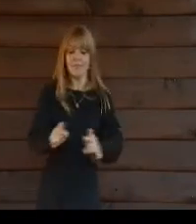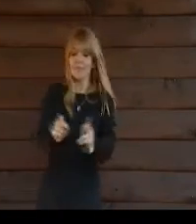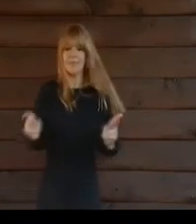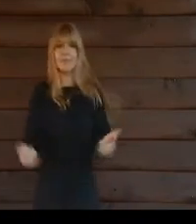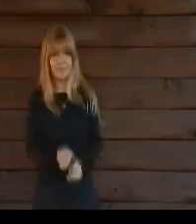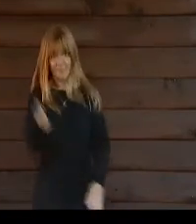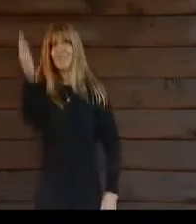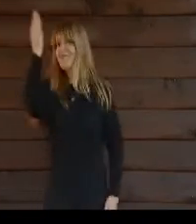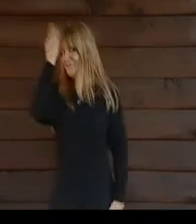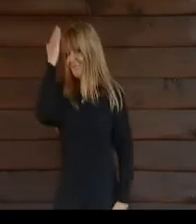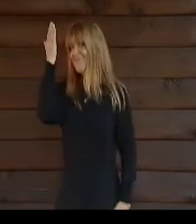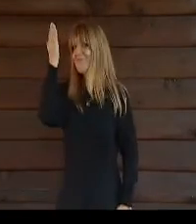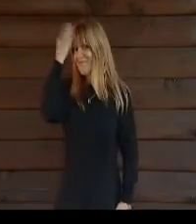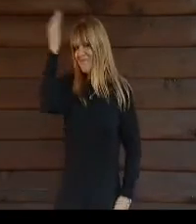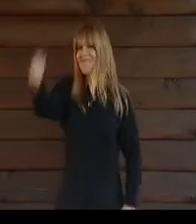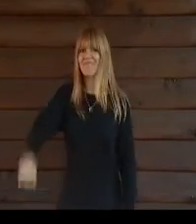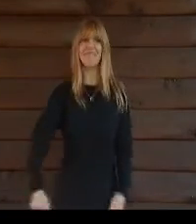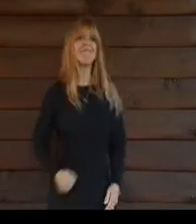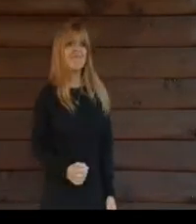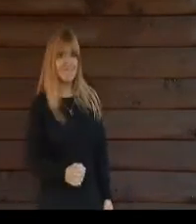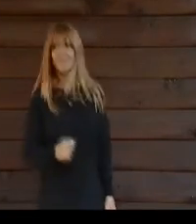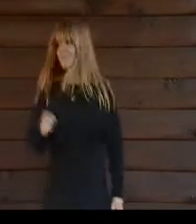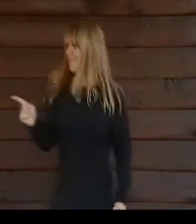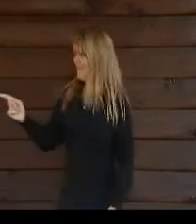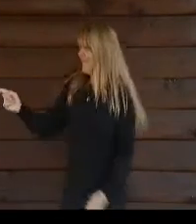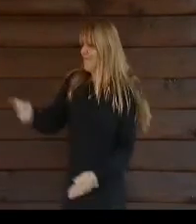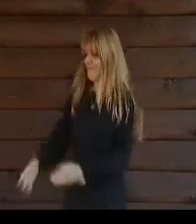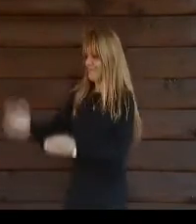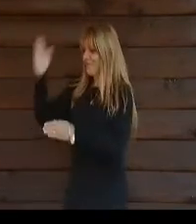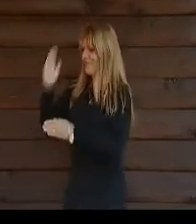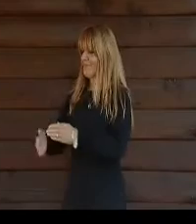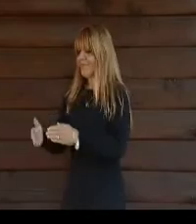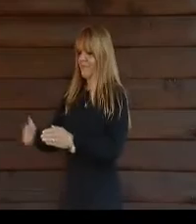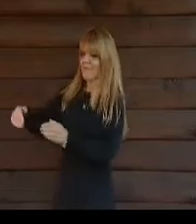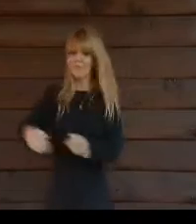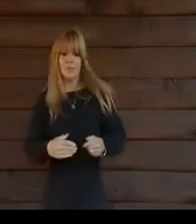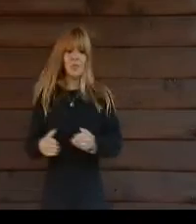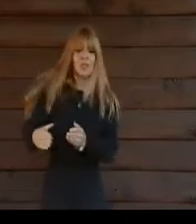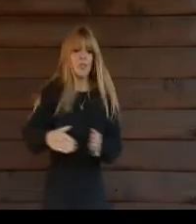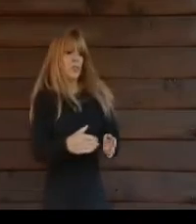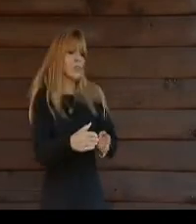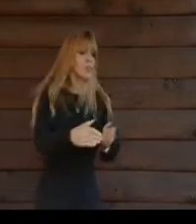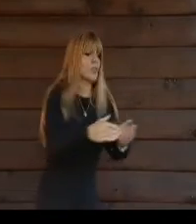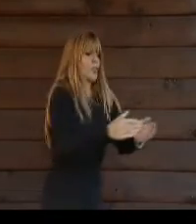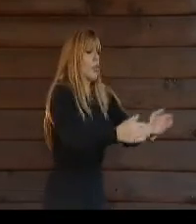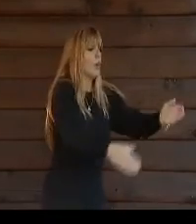There's a place I know Down at the end of the road